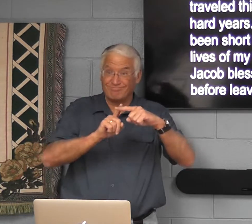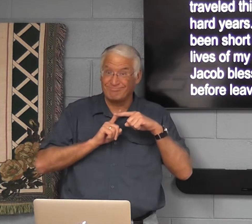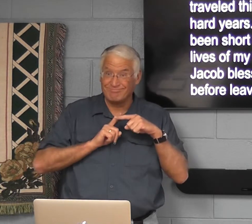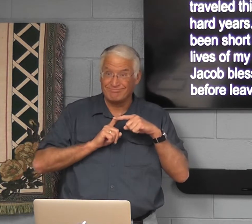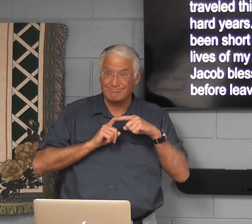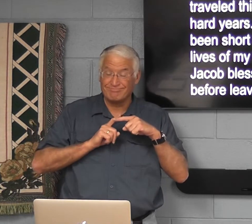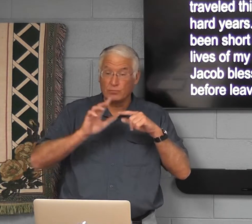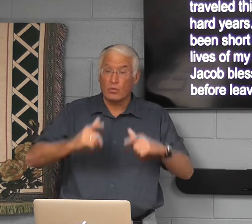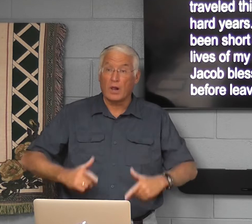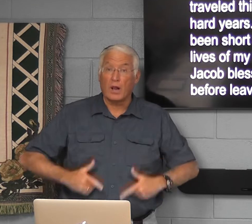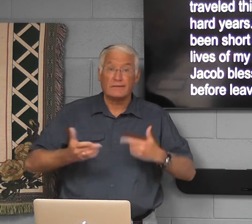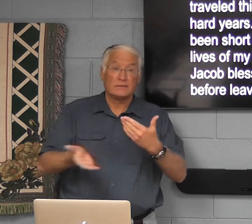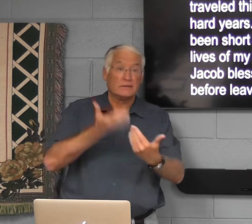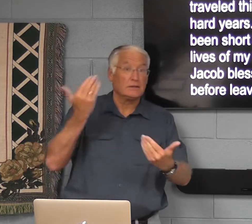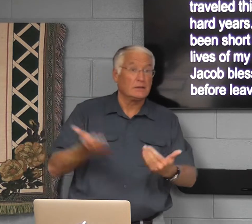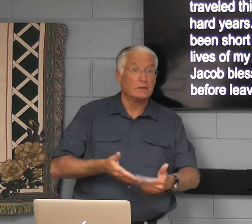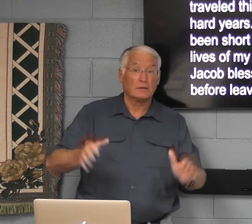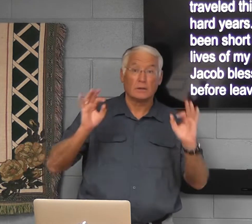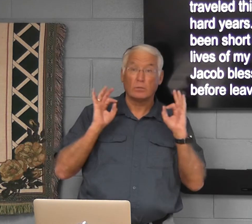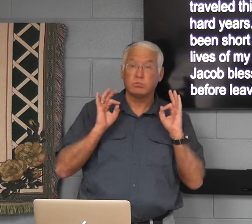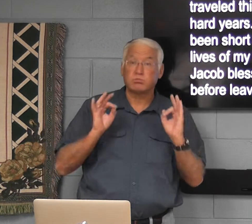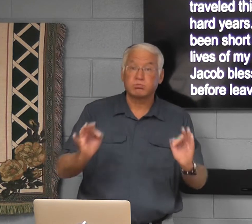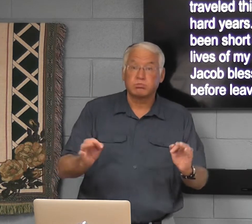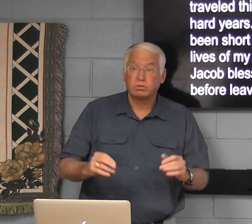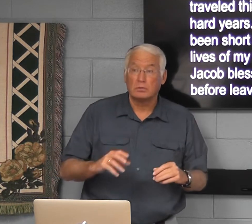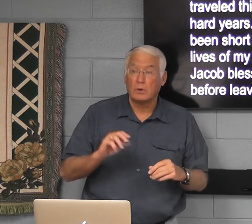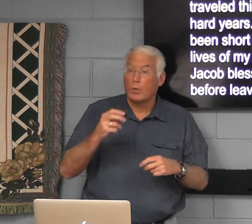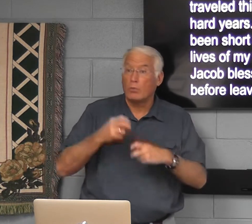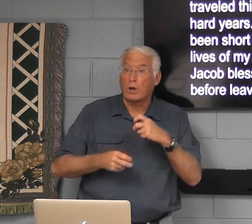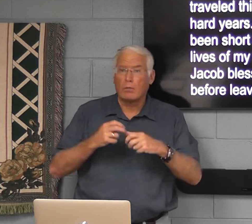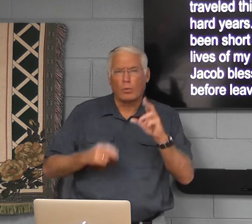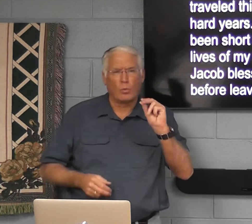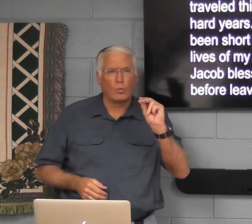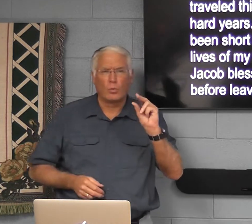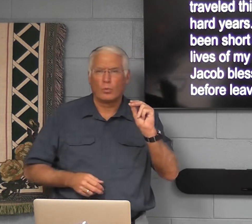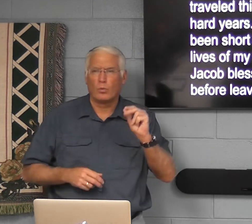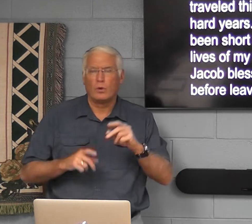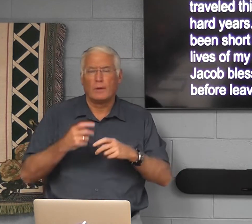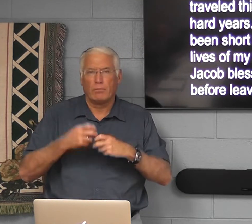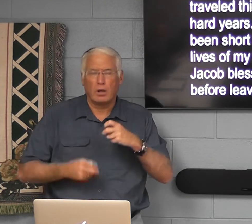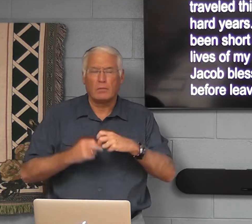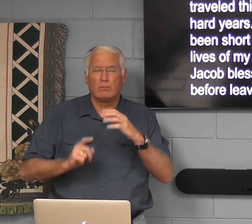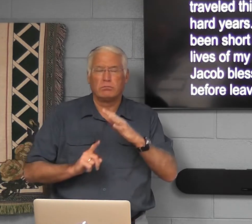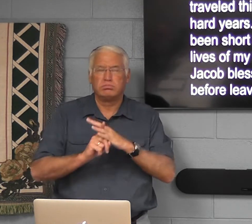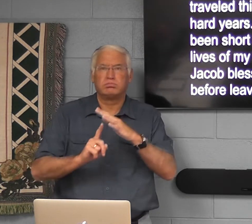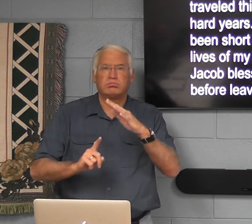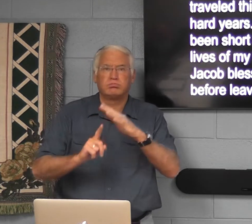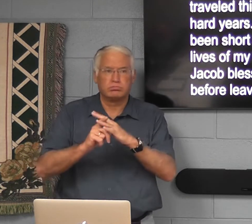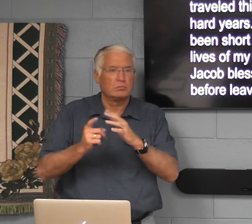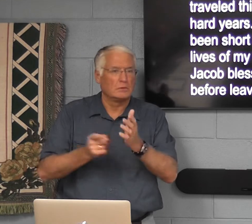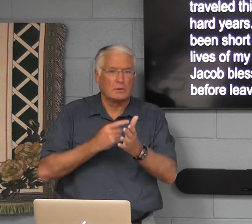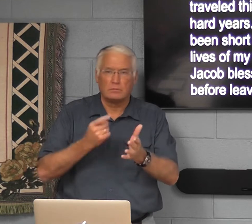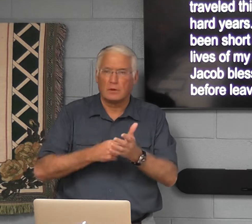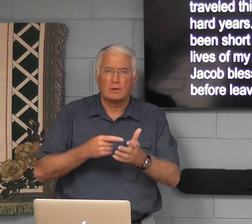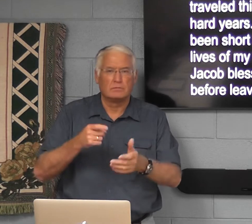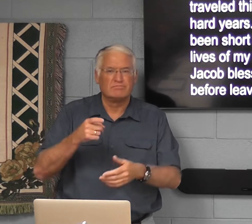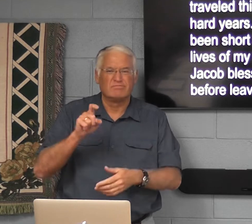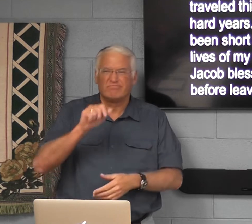the Christian life, once we're saved, easy and perfect? No problems? No. We have problems that occur,